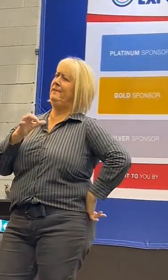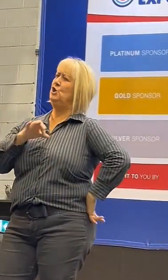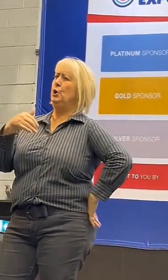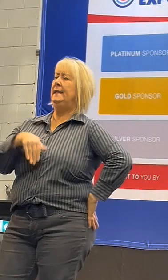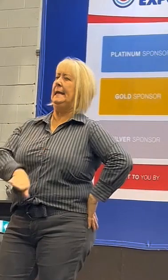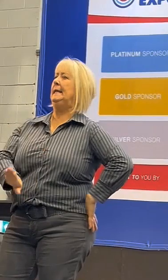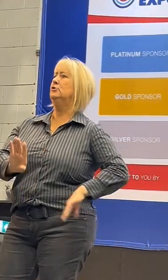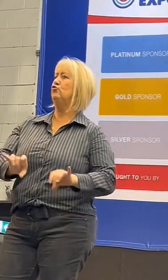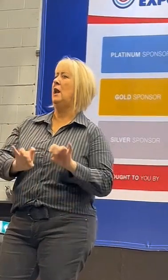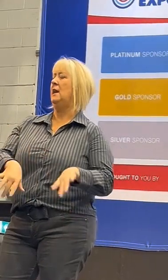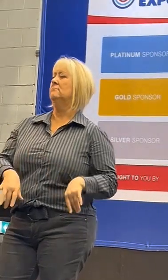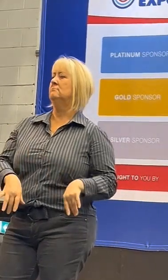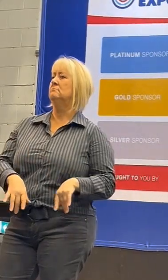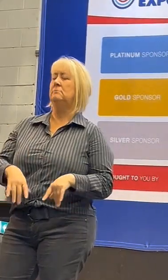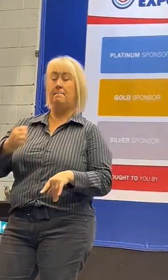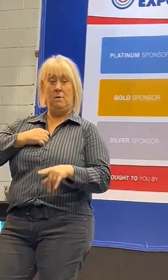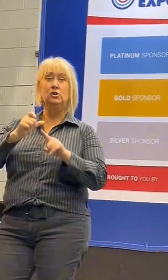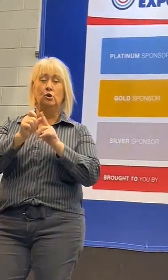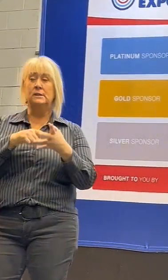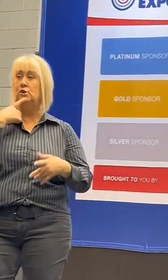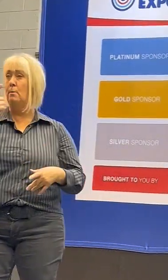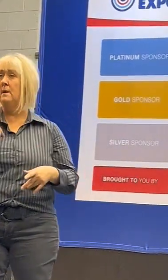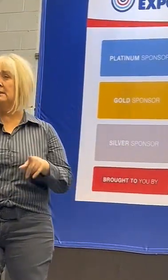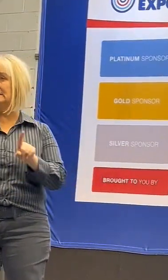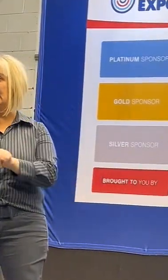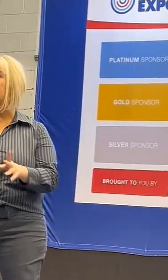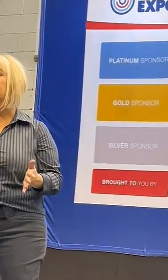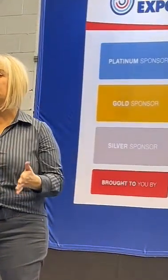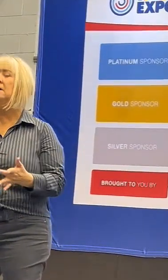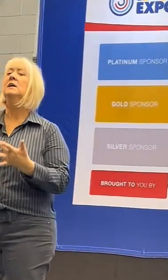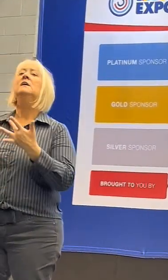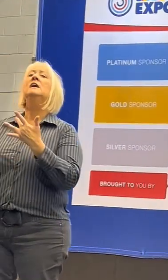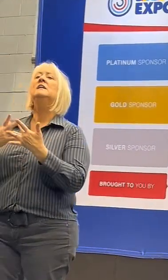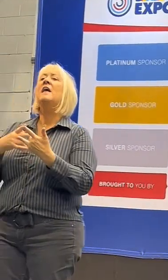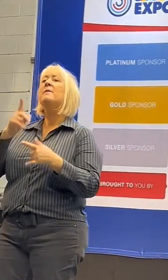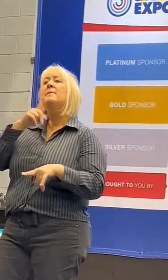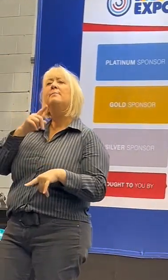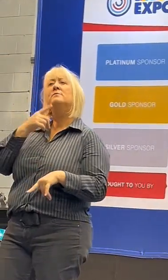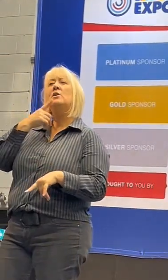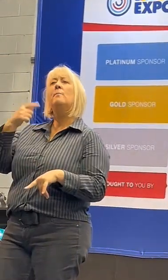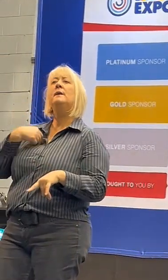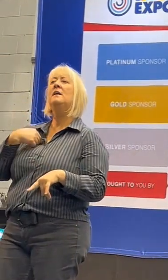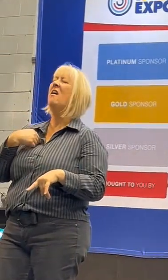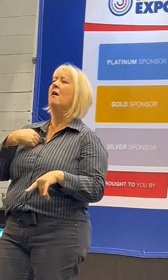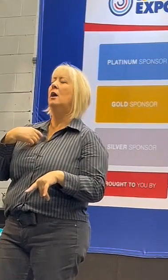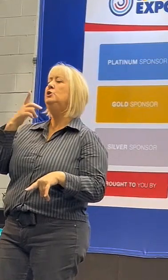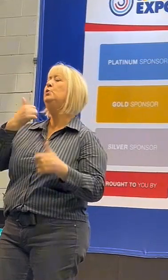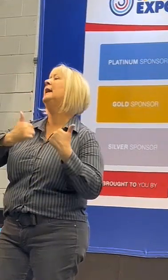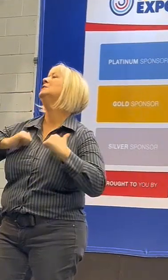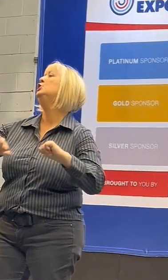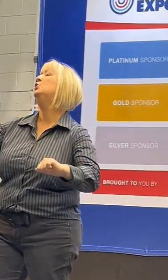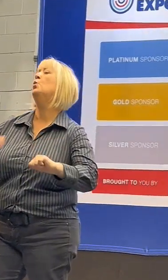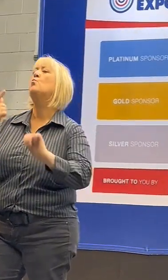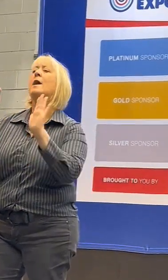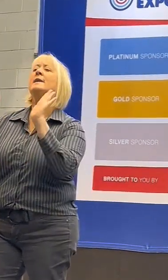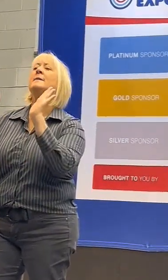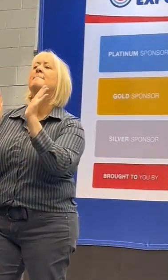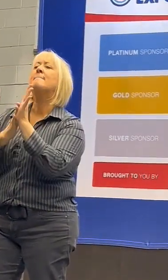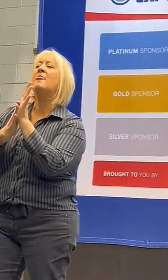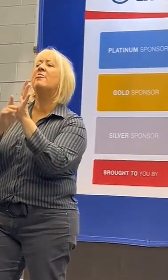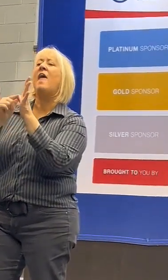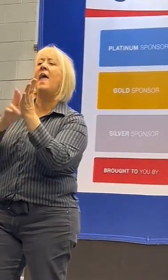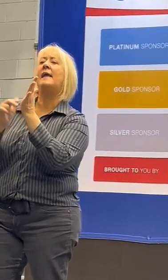my doctor told me. Another set of people tell me, oh, it can be cured with a month's worth of antibiotics,